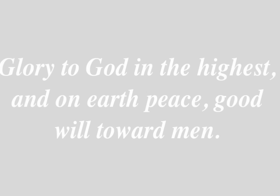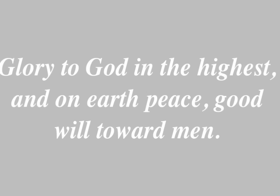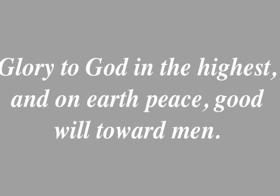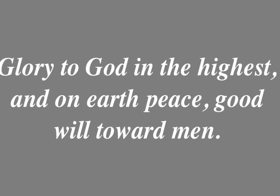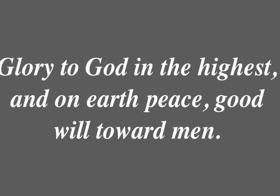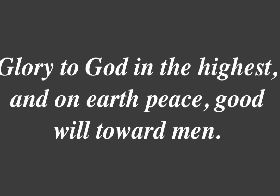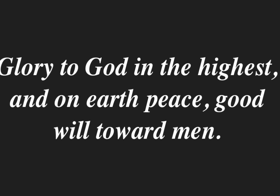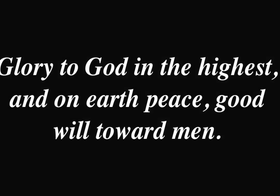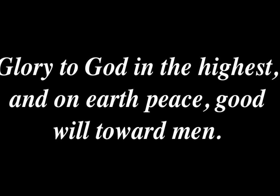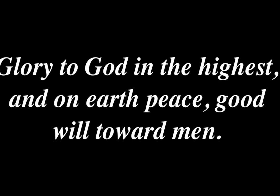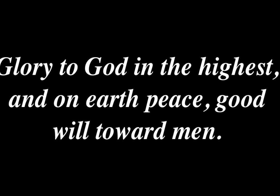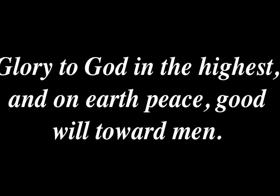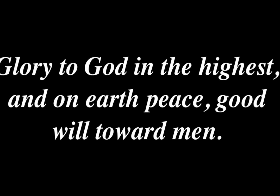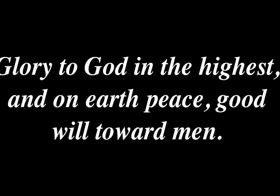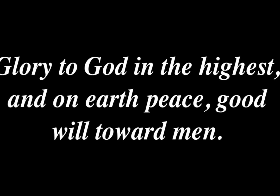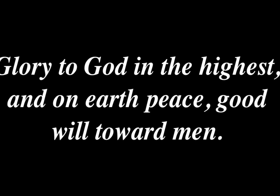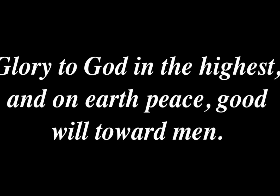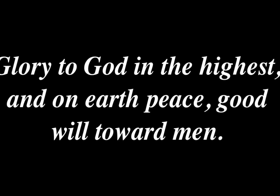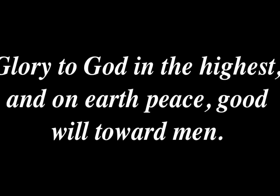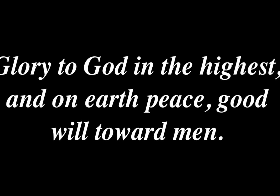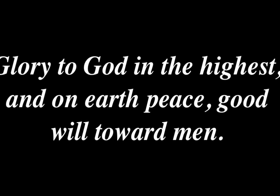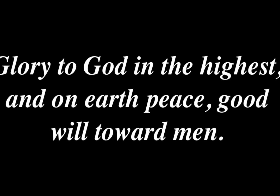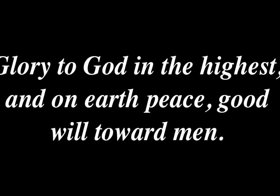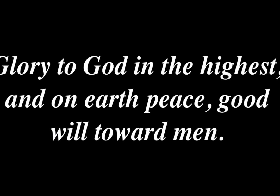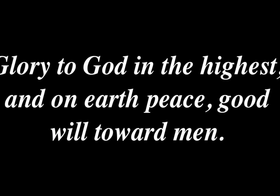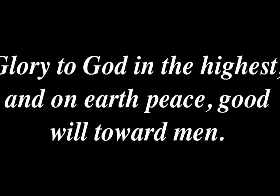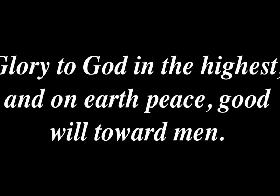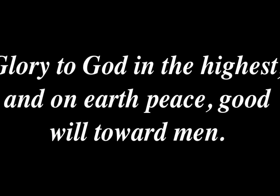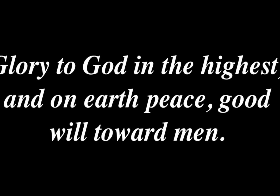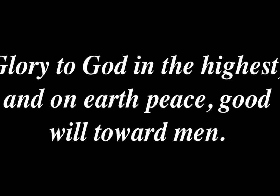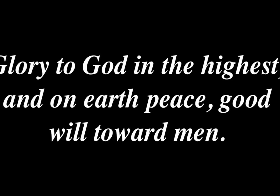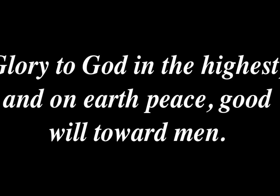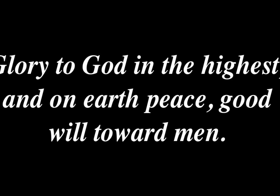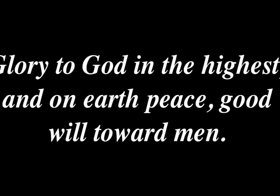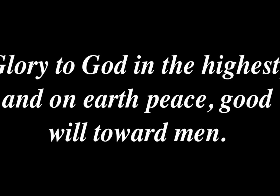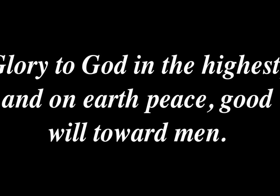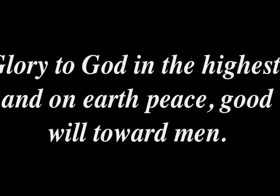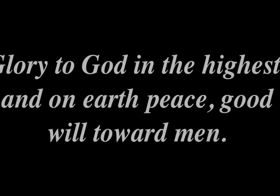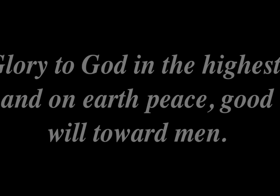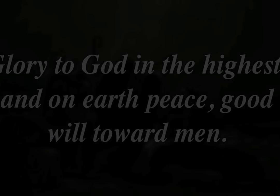Glory to God in the highest and on earth peace, goodwill toward men.